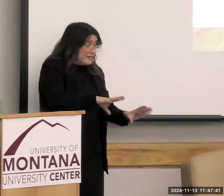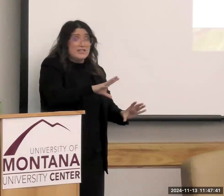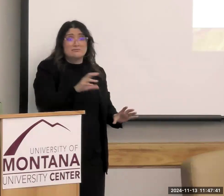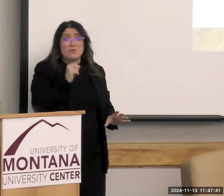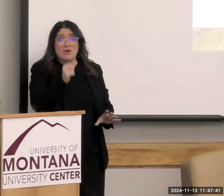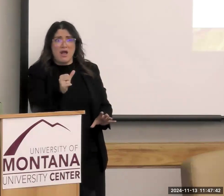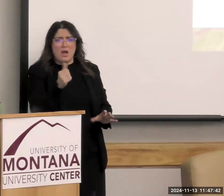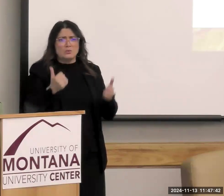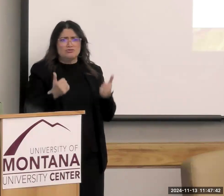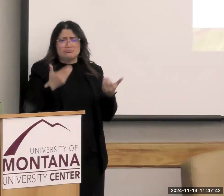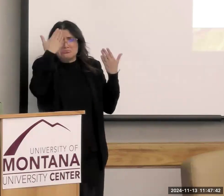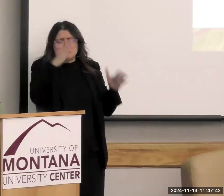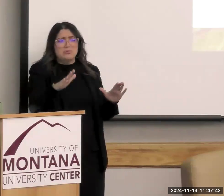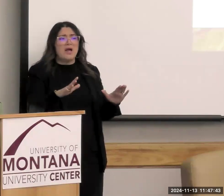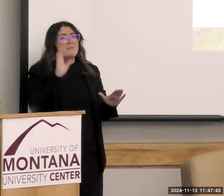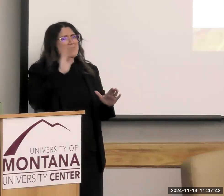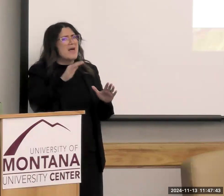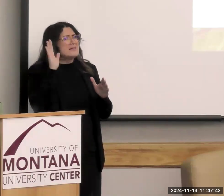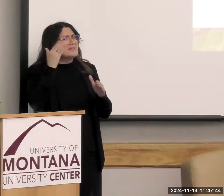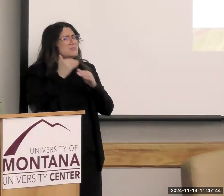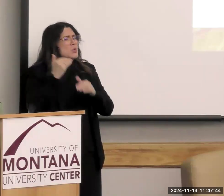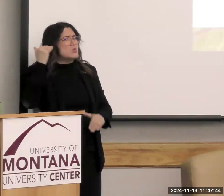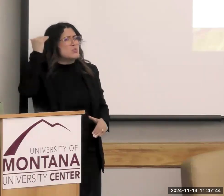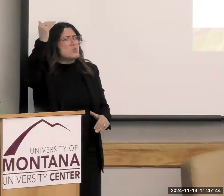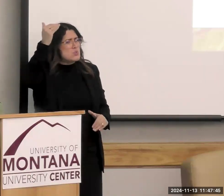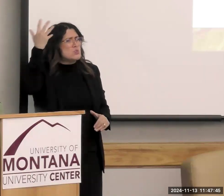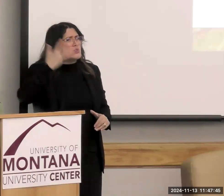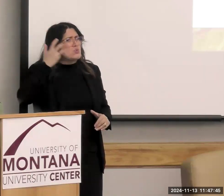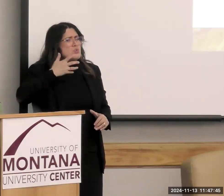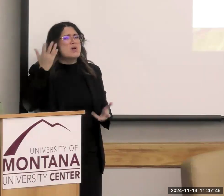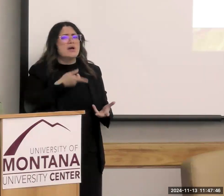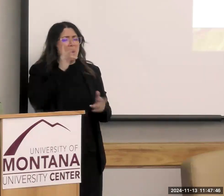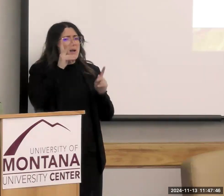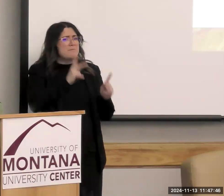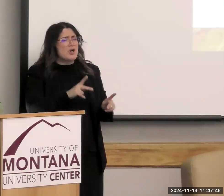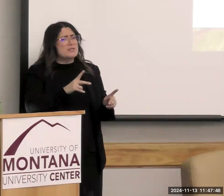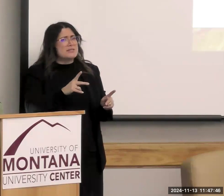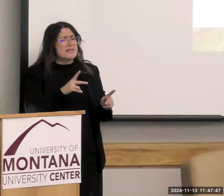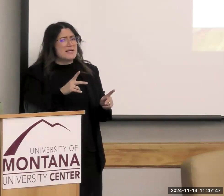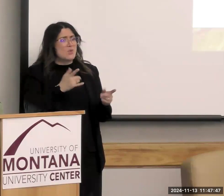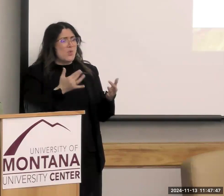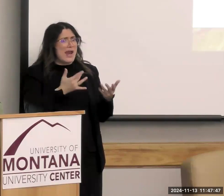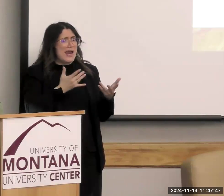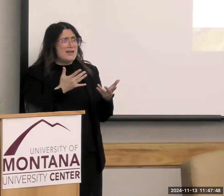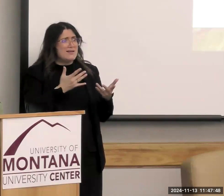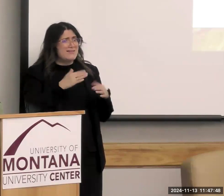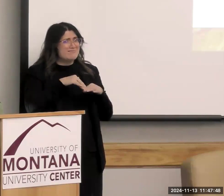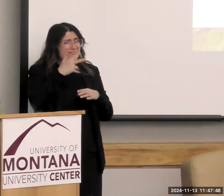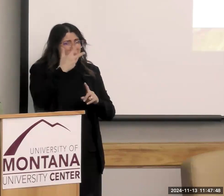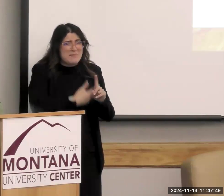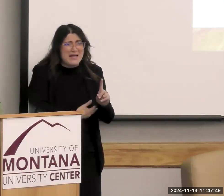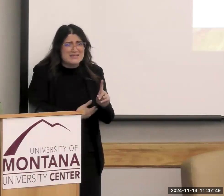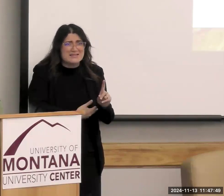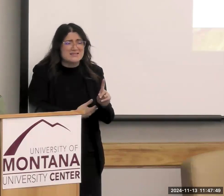but that is excessive to me that a person should be waiting more than three months and